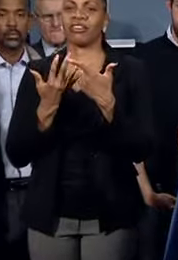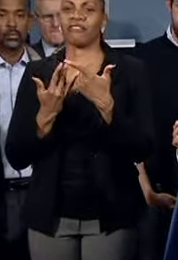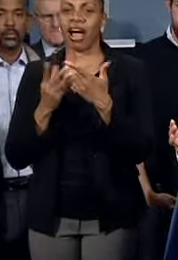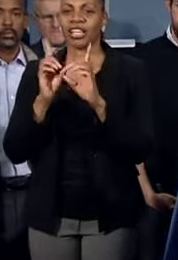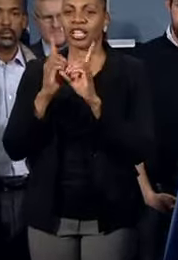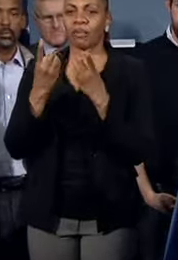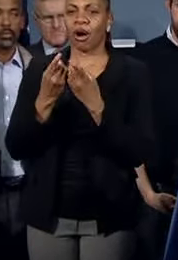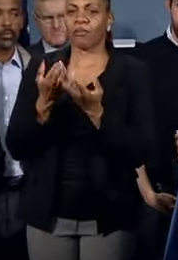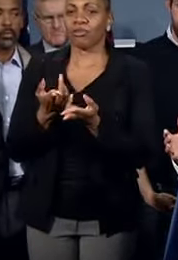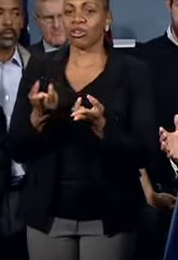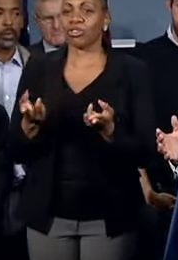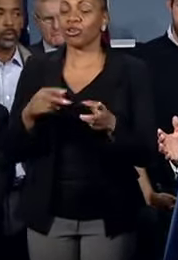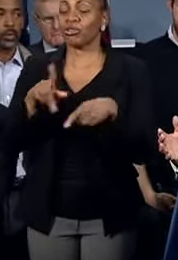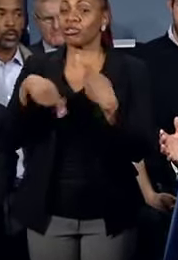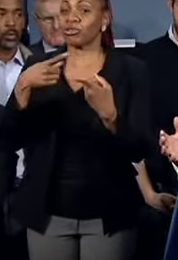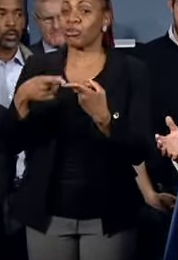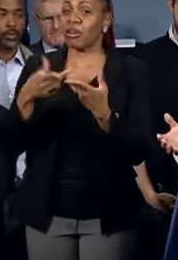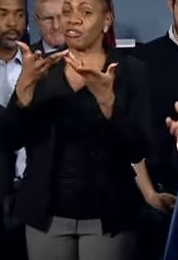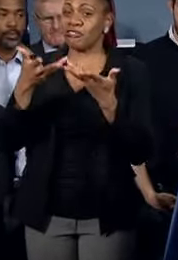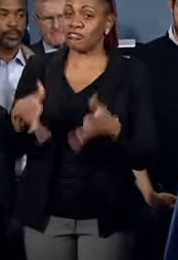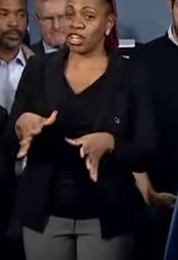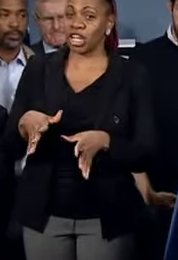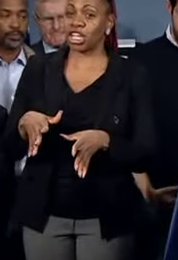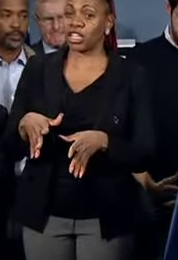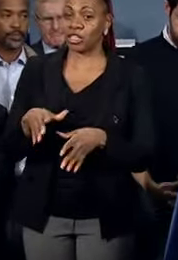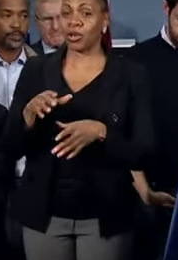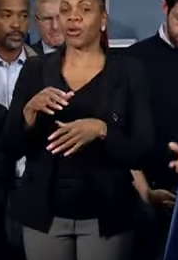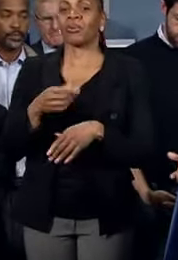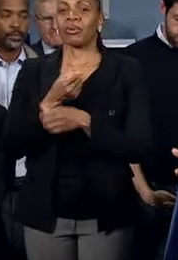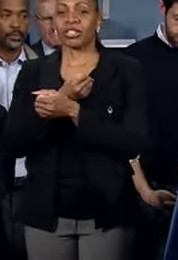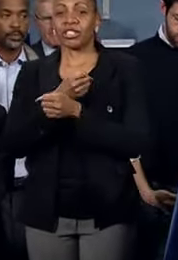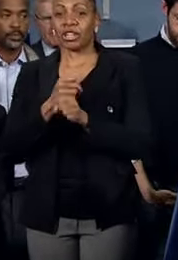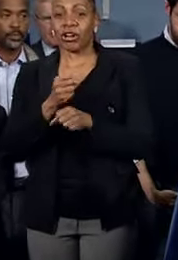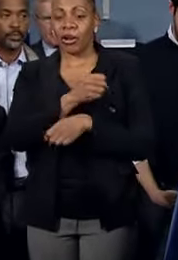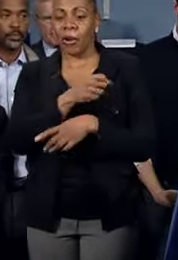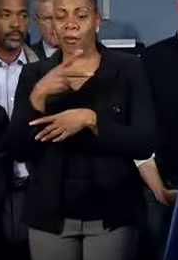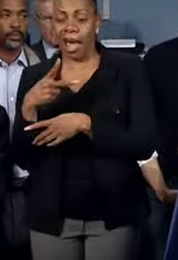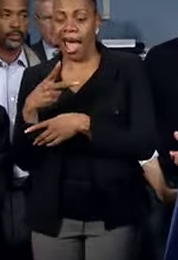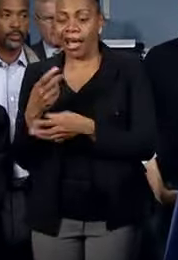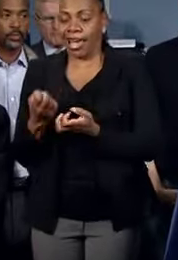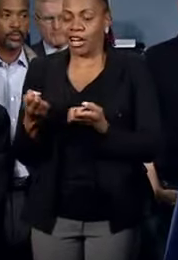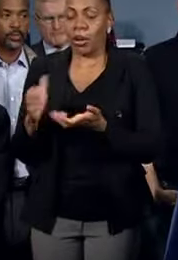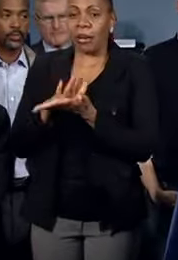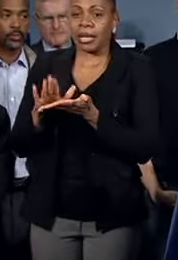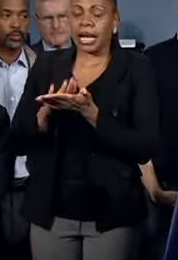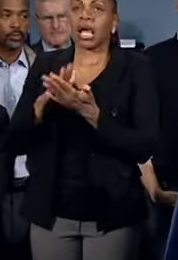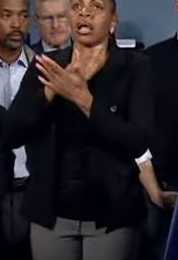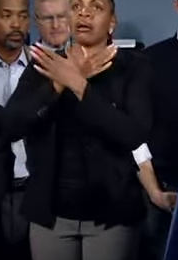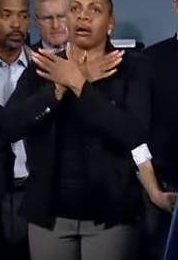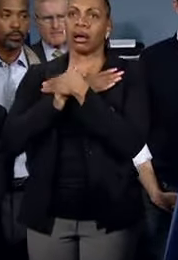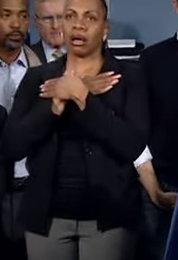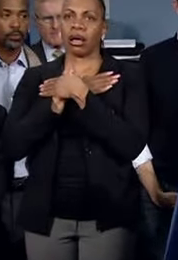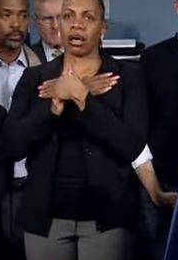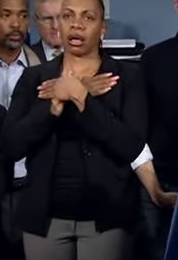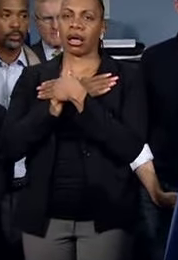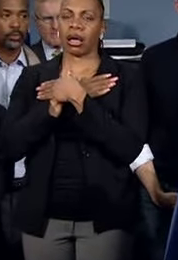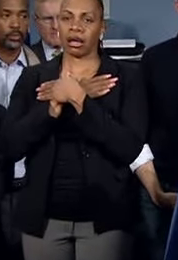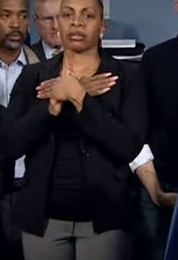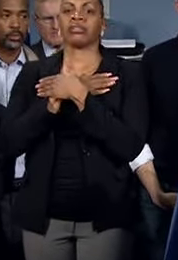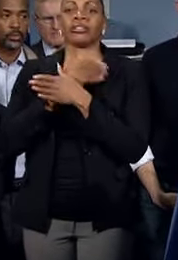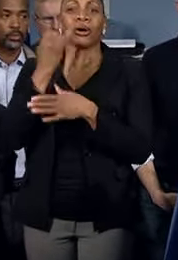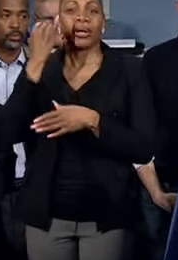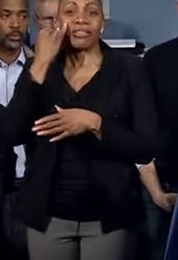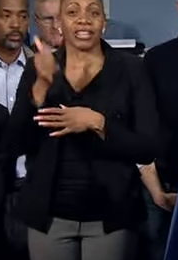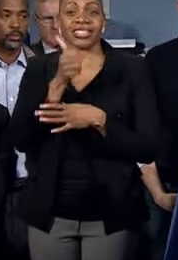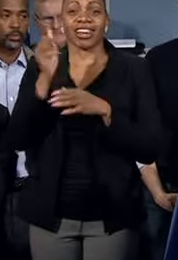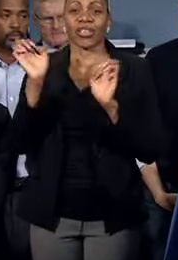resources. Once they do all the security, they'll go back and they've got to clean their equipment and get some rest so that they're bright-eyed if there